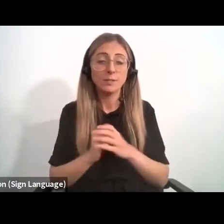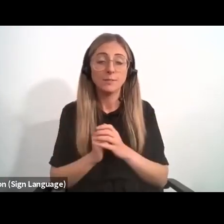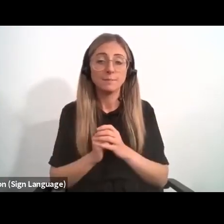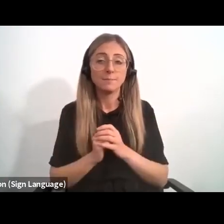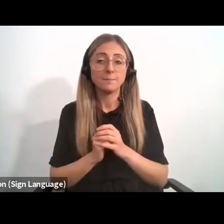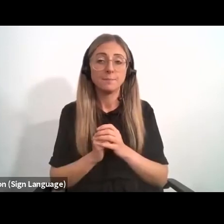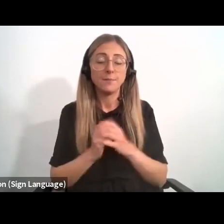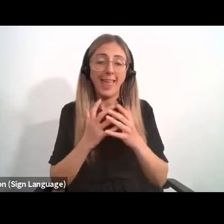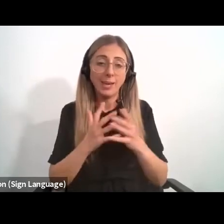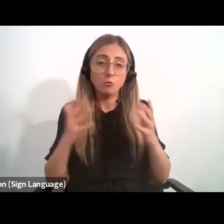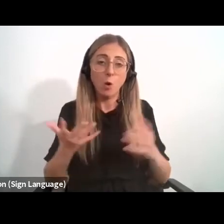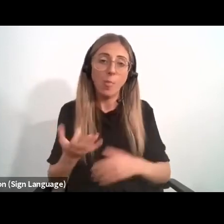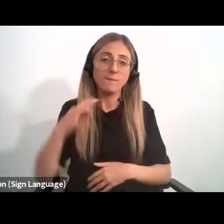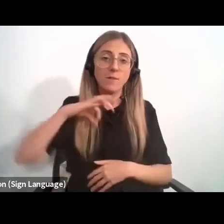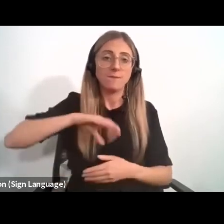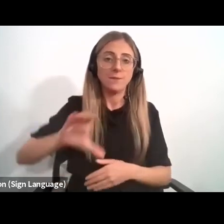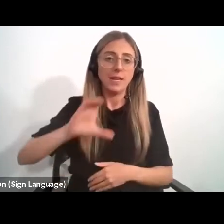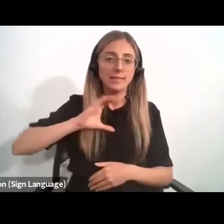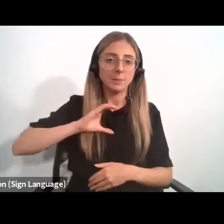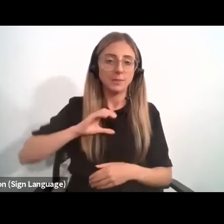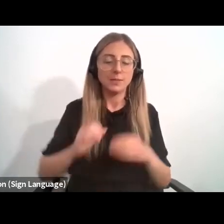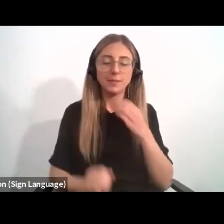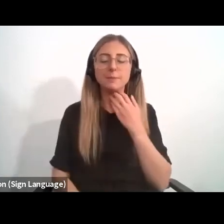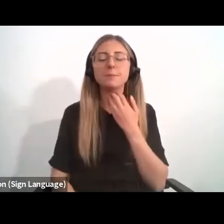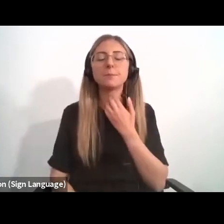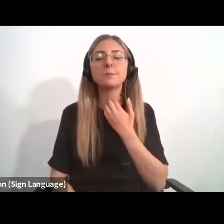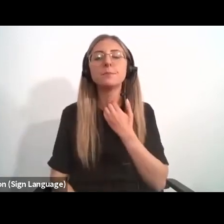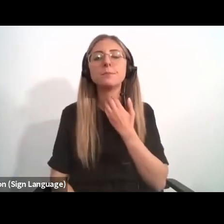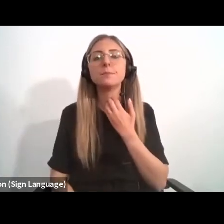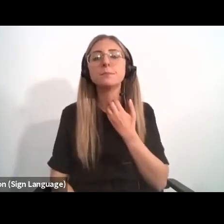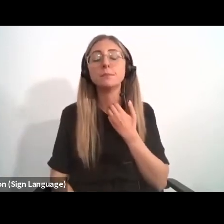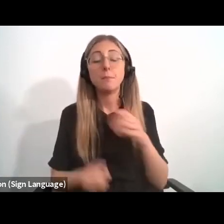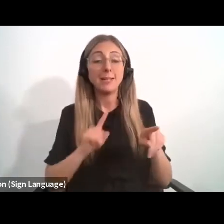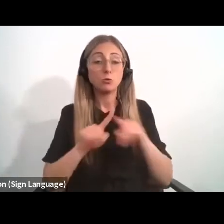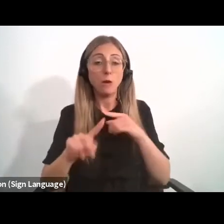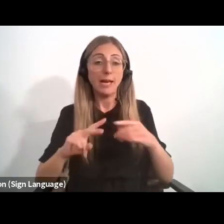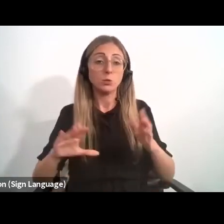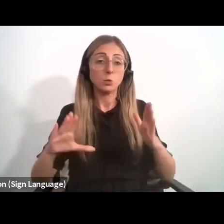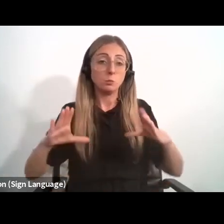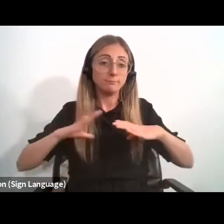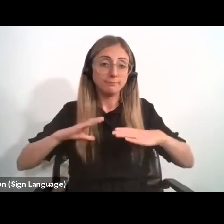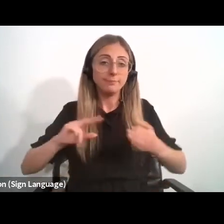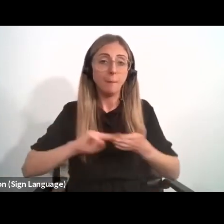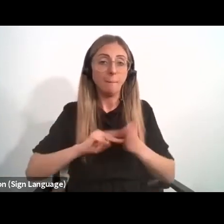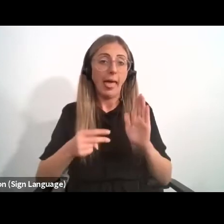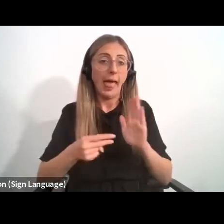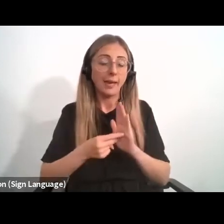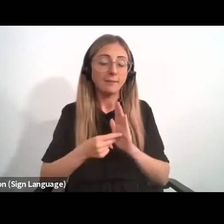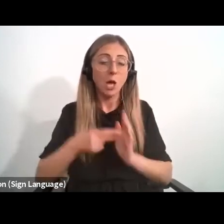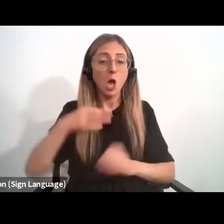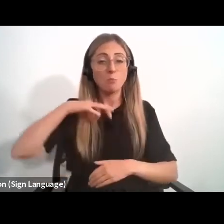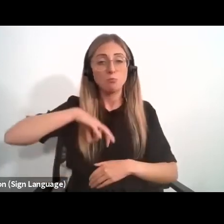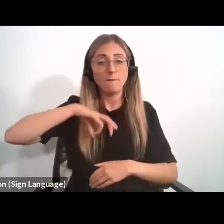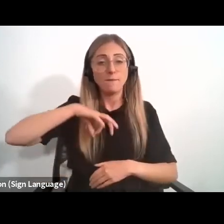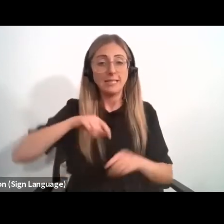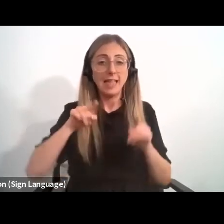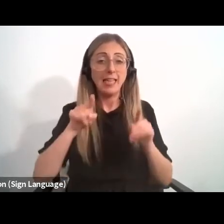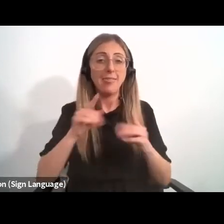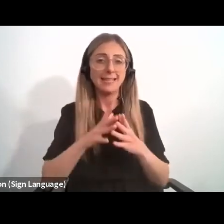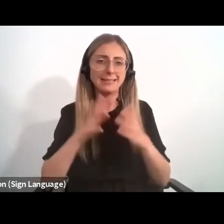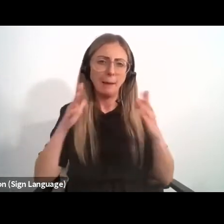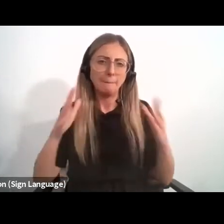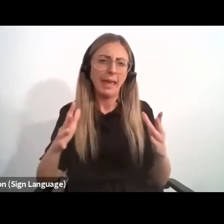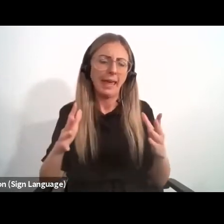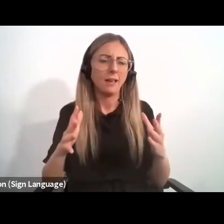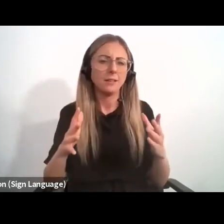outgrowth of investment in industrial research by forward-looking and profit-seeking agents, has become a major piece